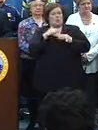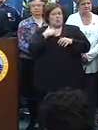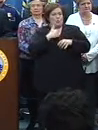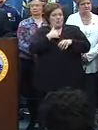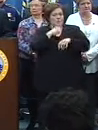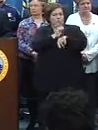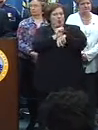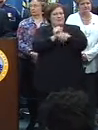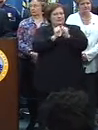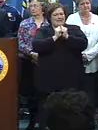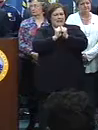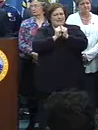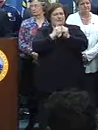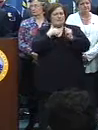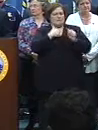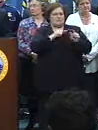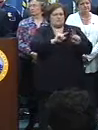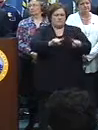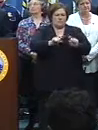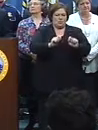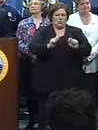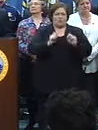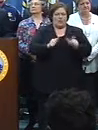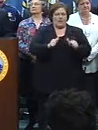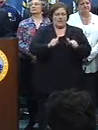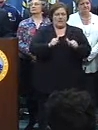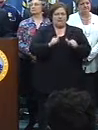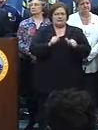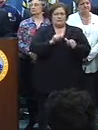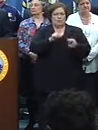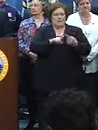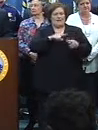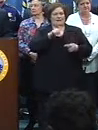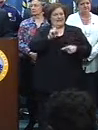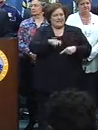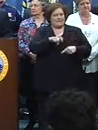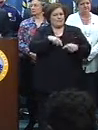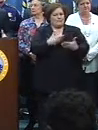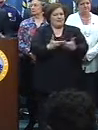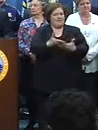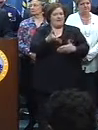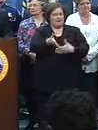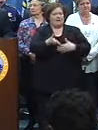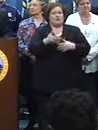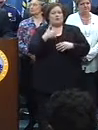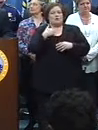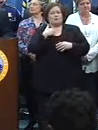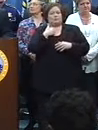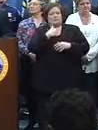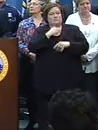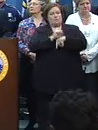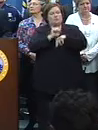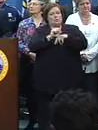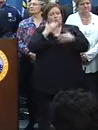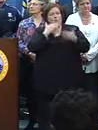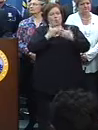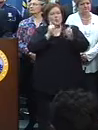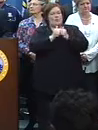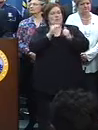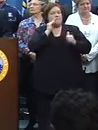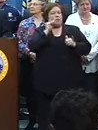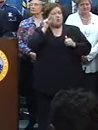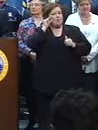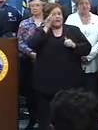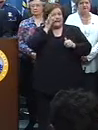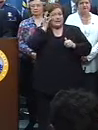with urgency, and they got there exactly when they needed to. We worked very, very well this year with the Mardi Gras Indians.